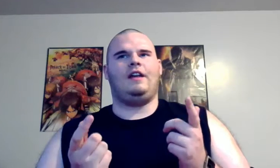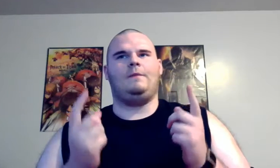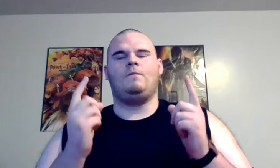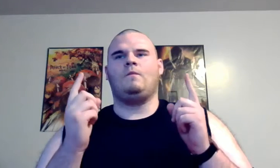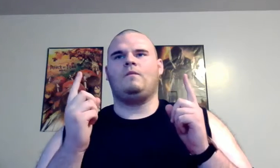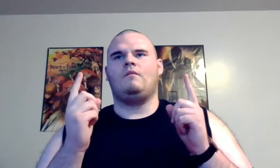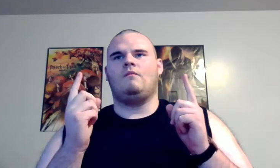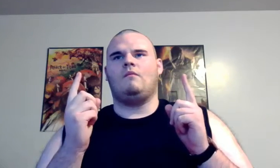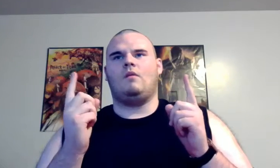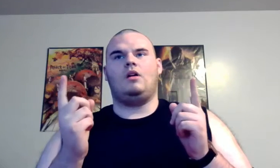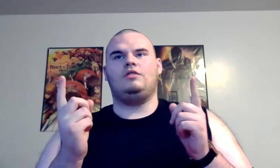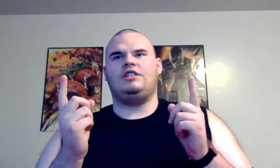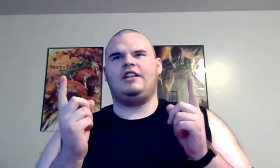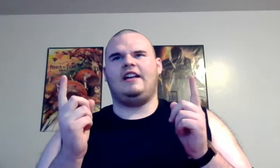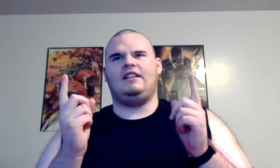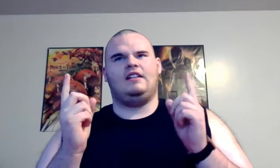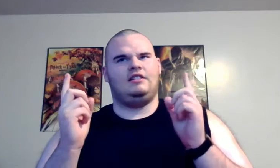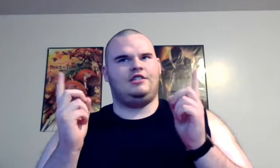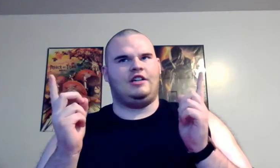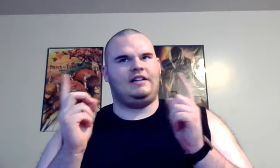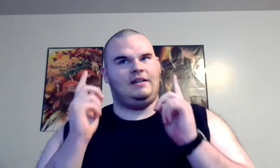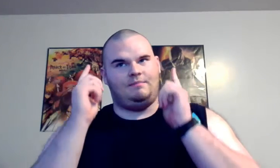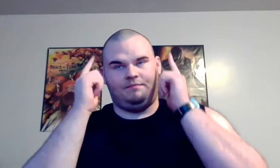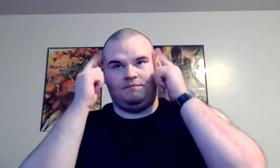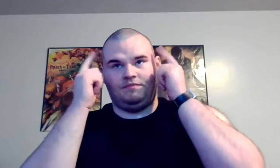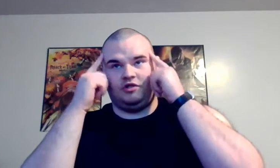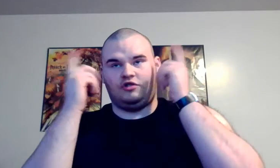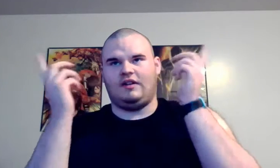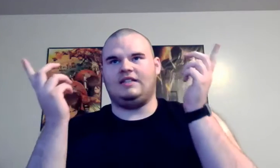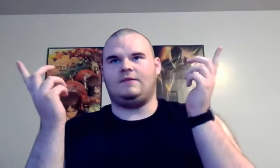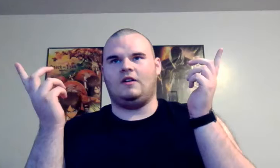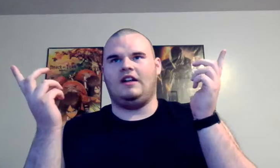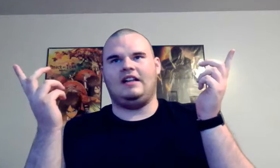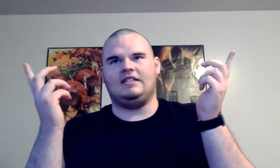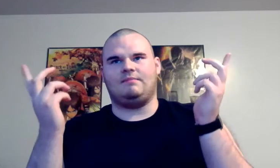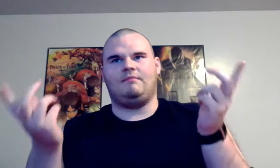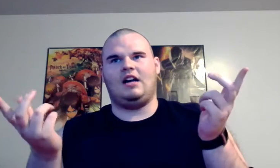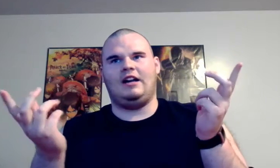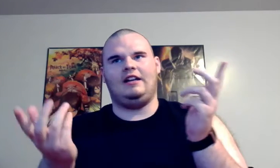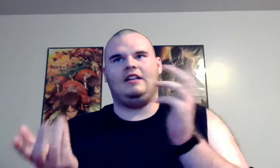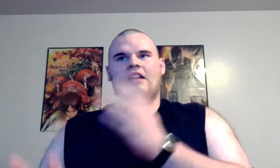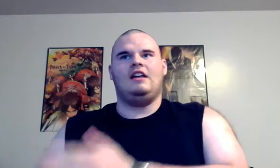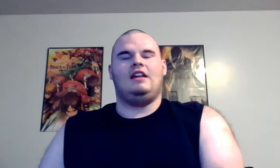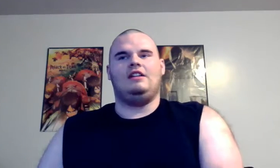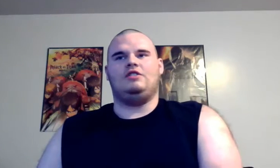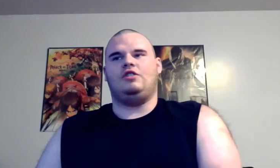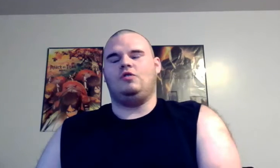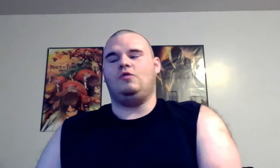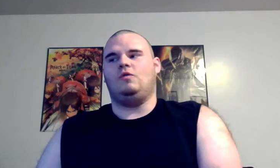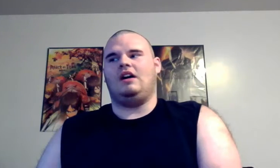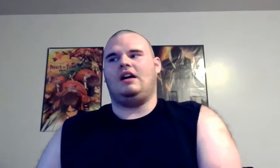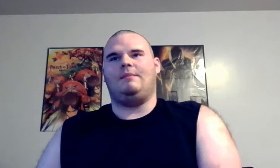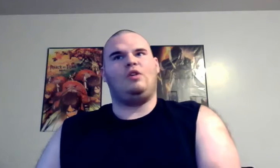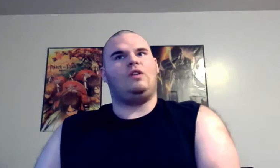oh shit Chucky transferred his mind into uh malcolm